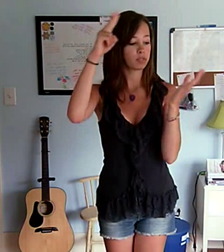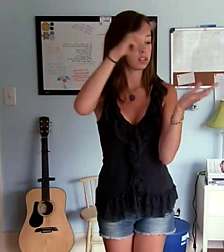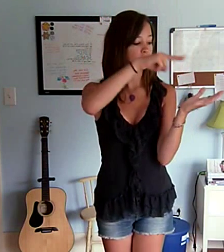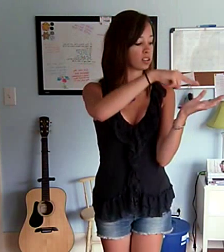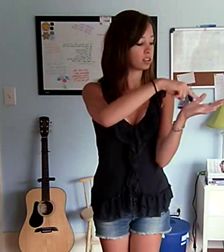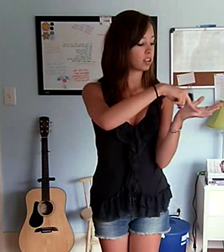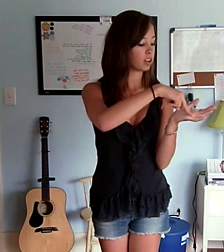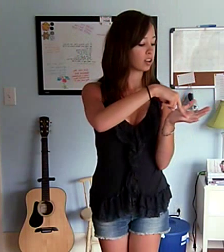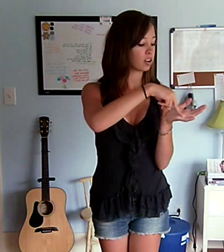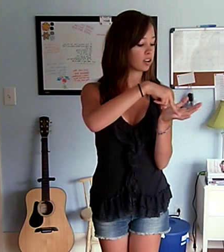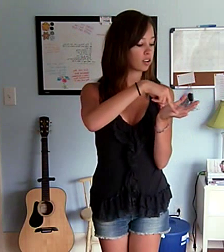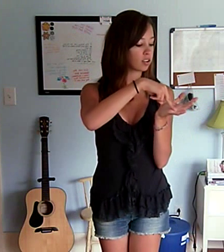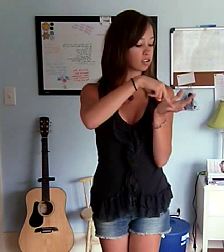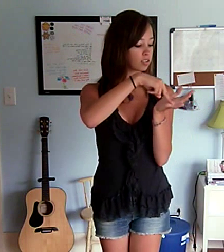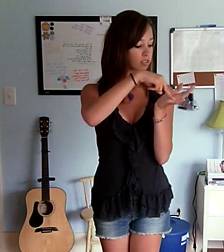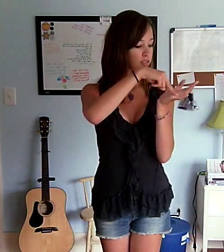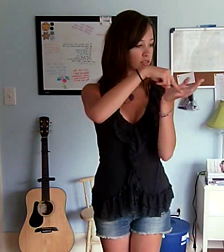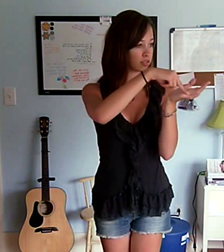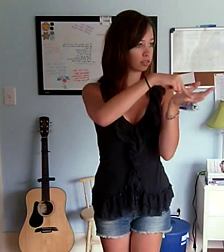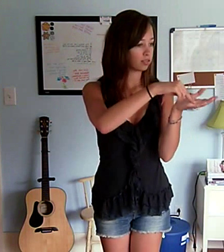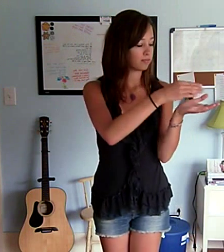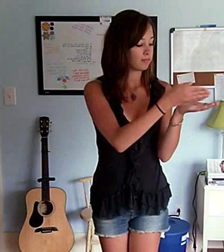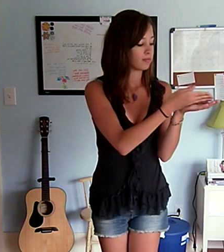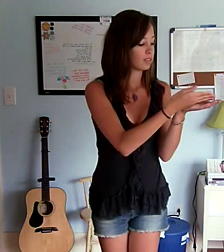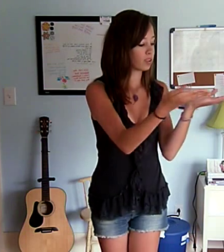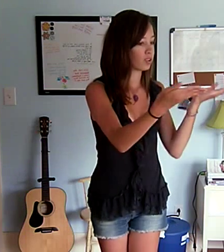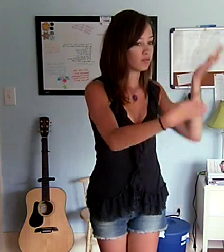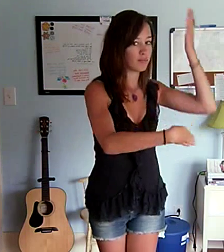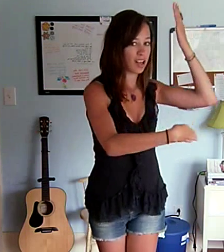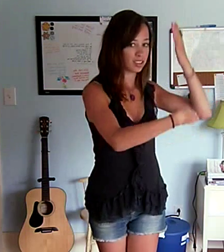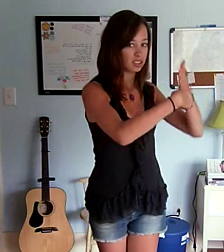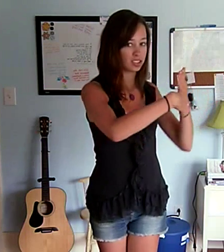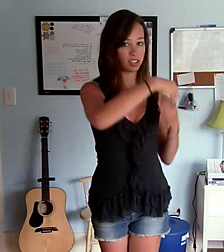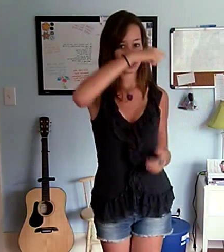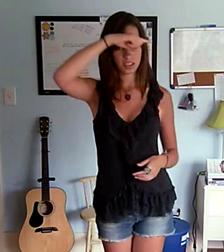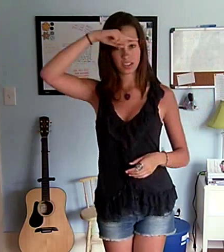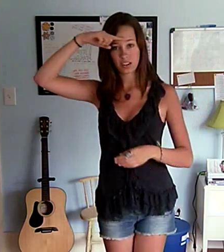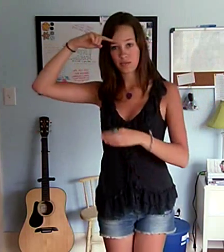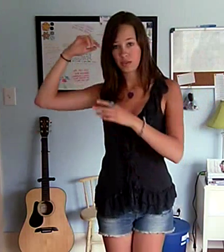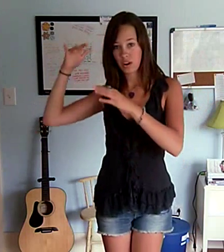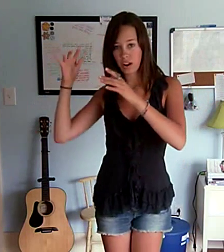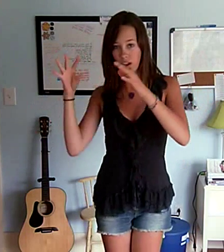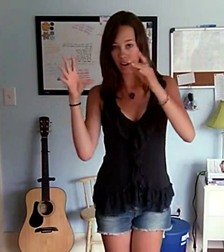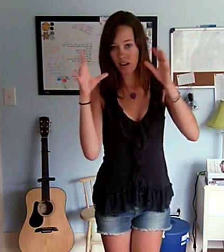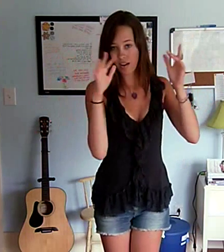I'm standing there On the balcony of summer air